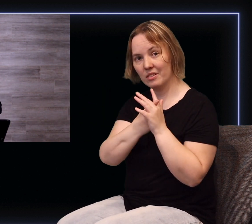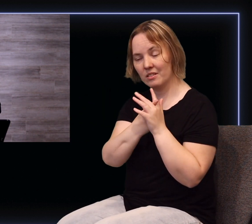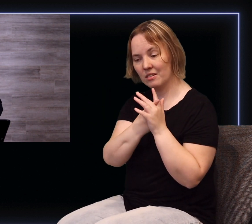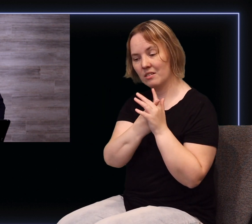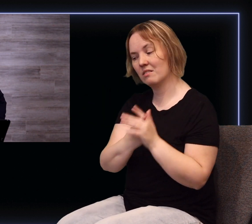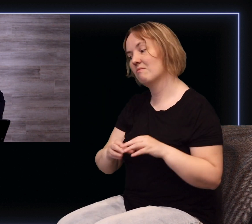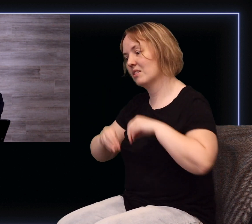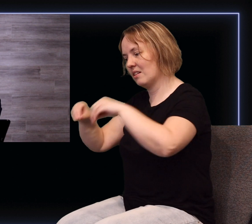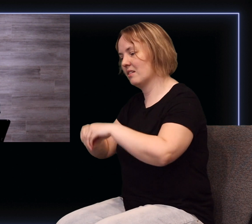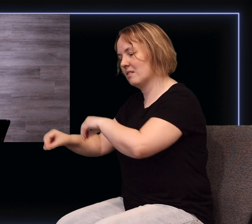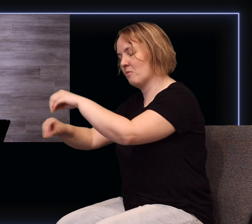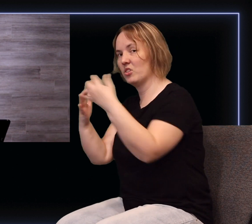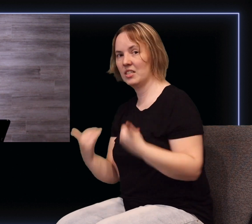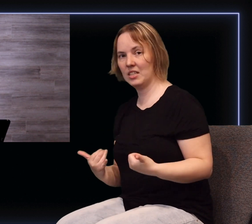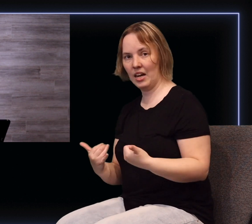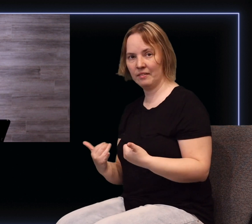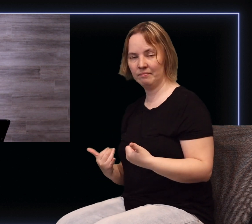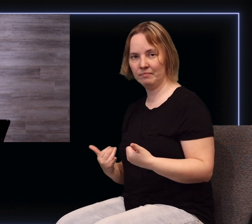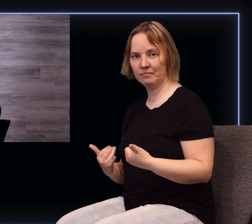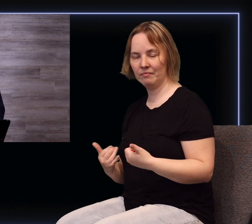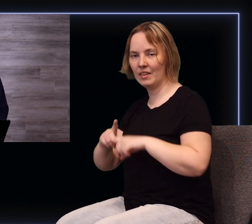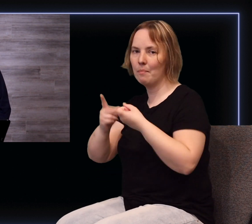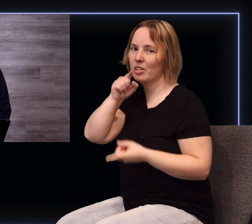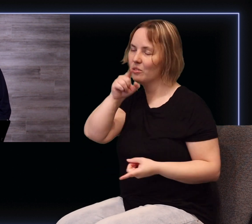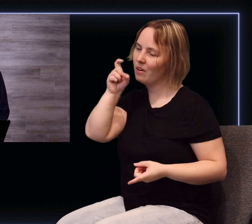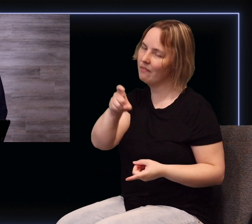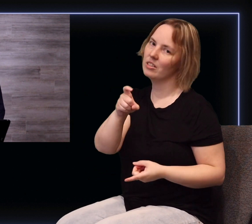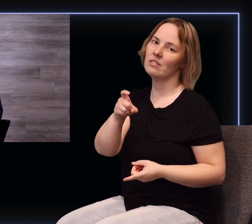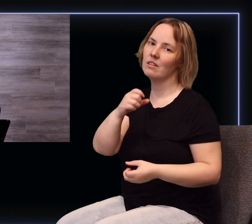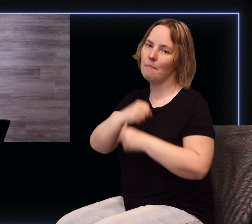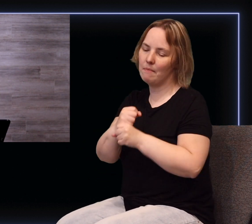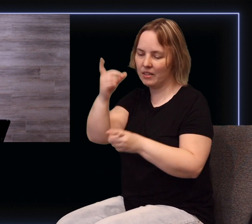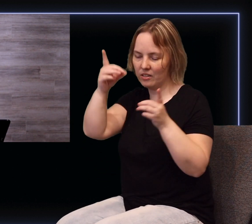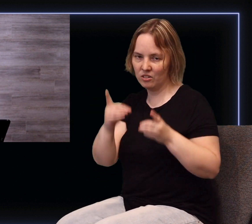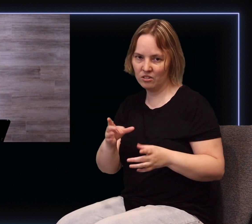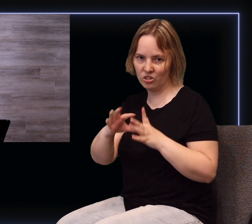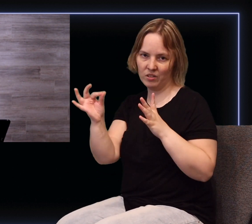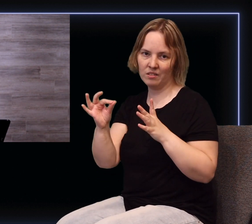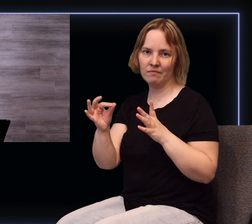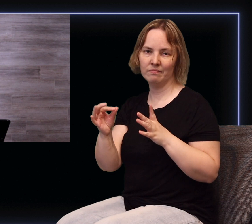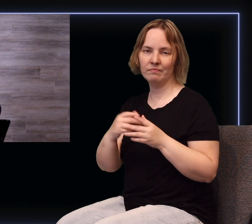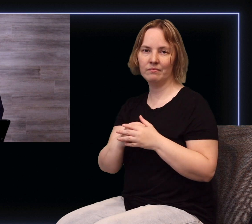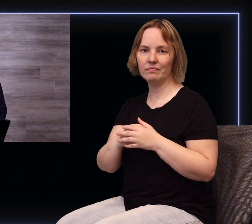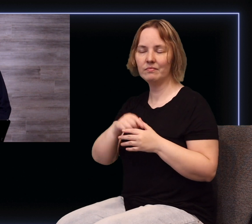today but you have to make that choice you have to reach out and take it